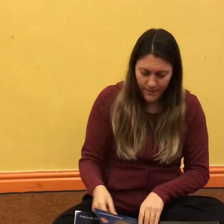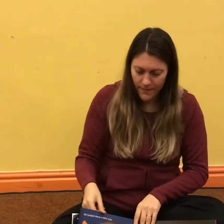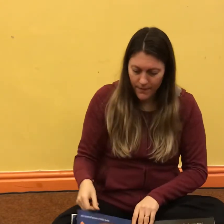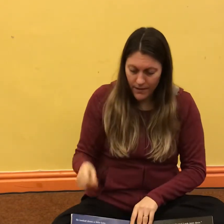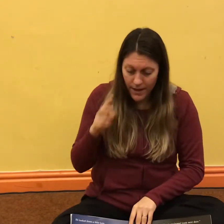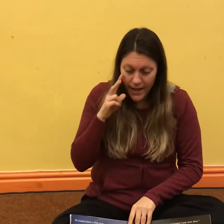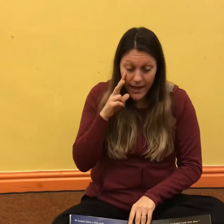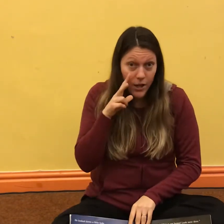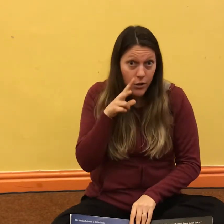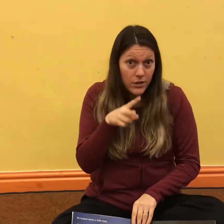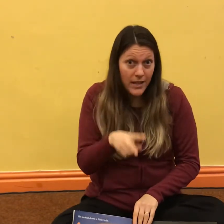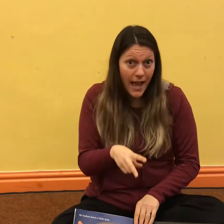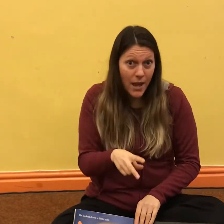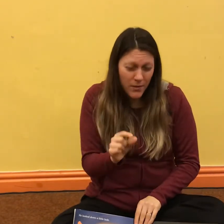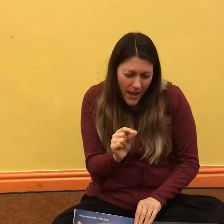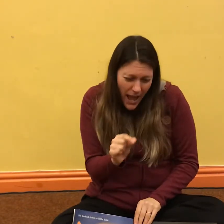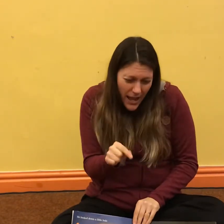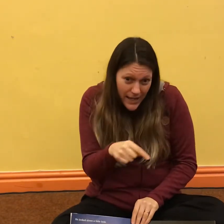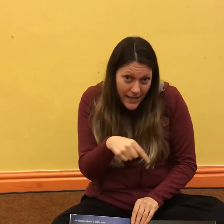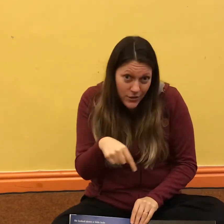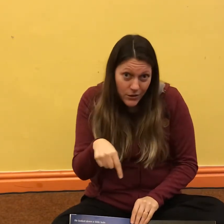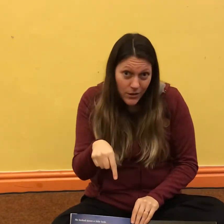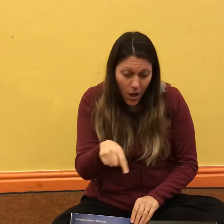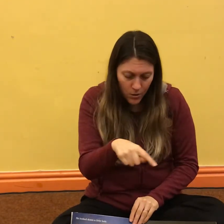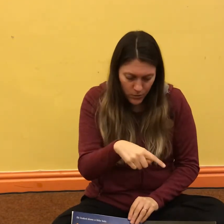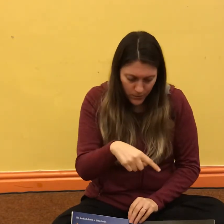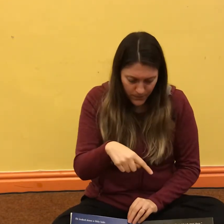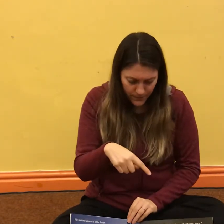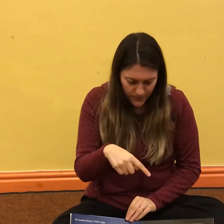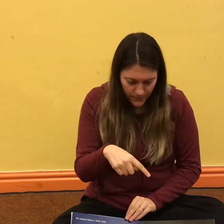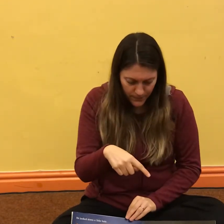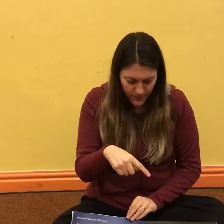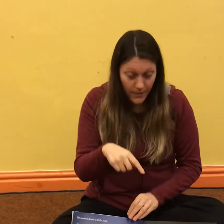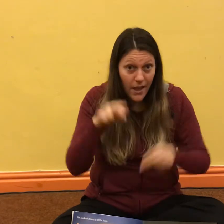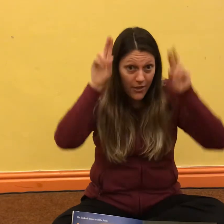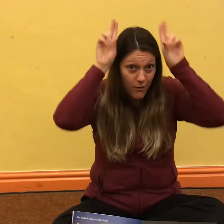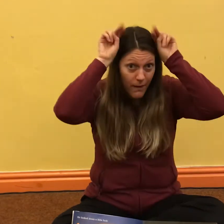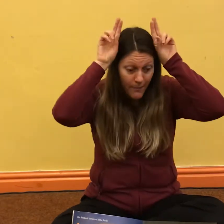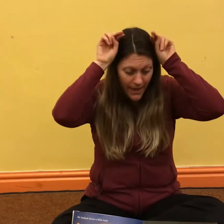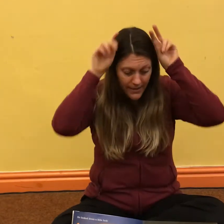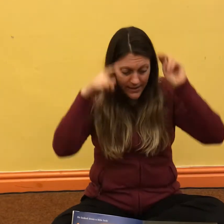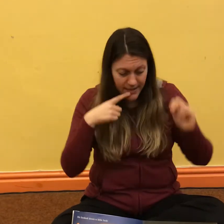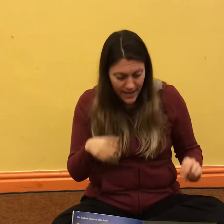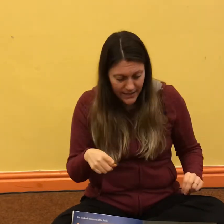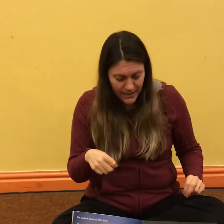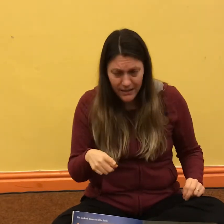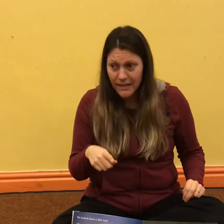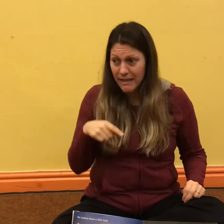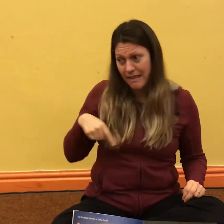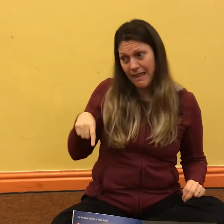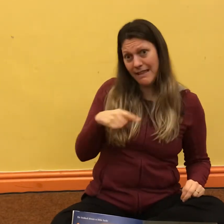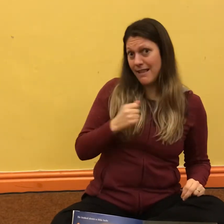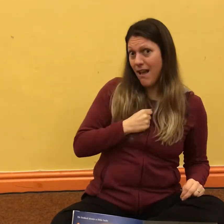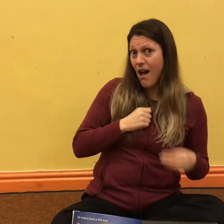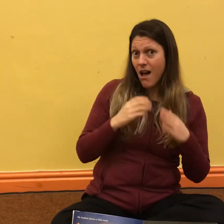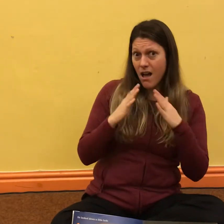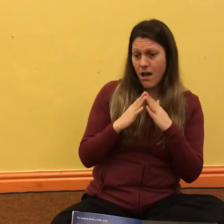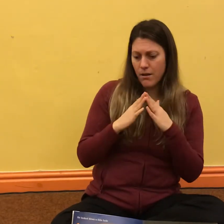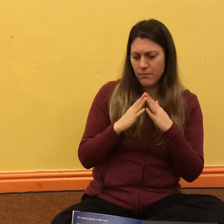He looked down a little hole. The rabbit said, This is our home.